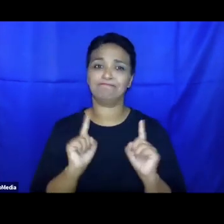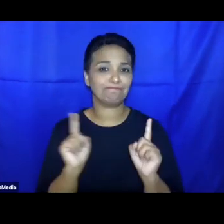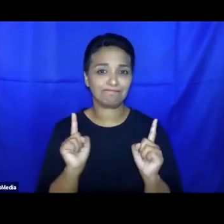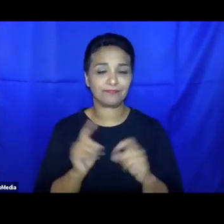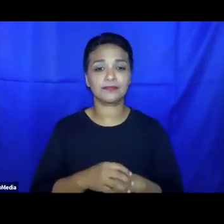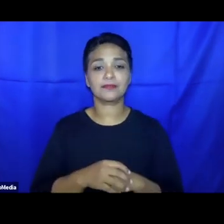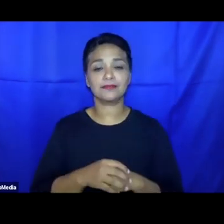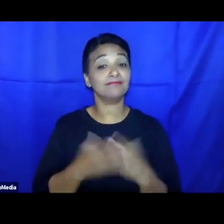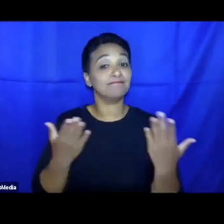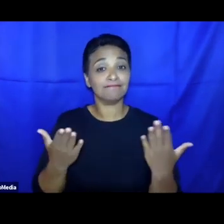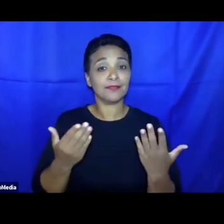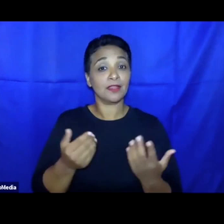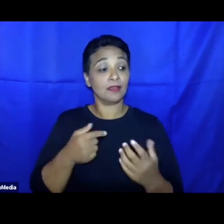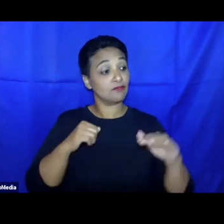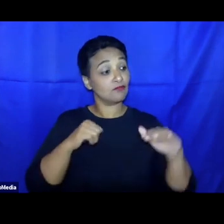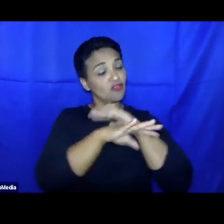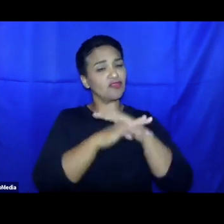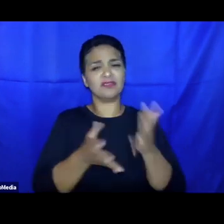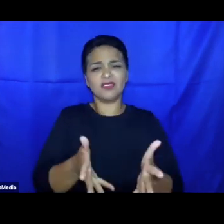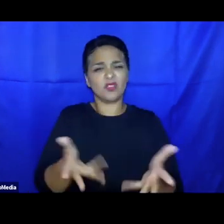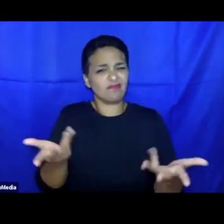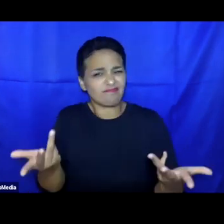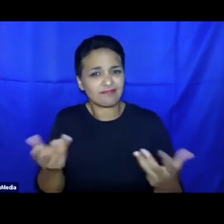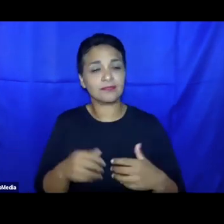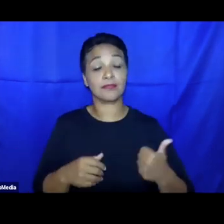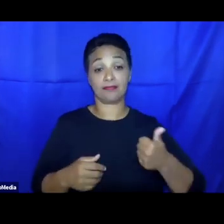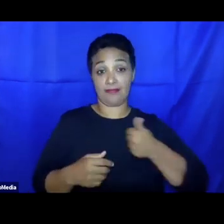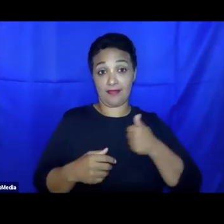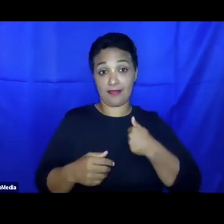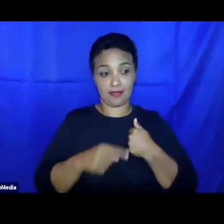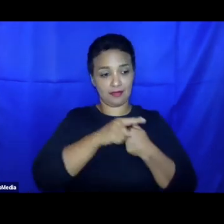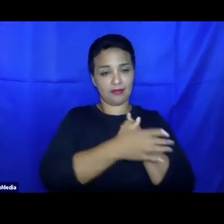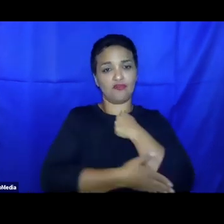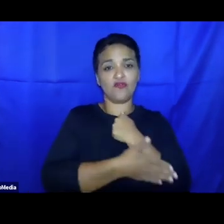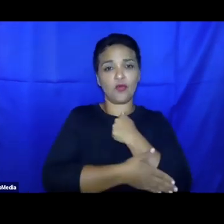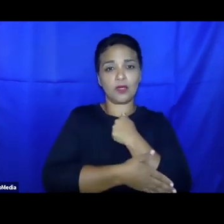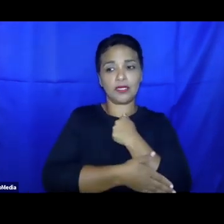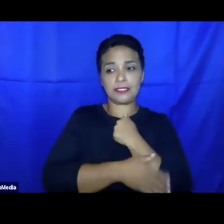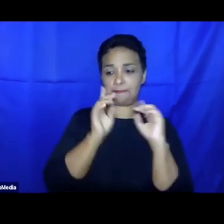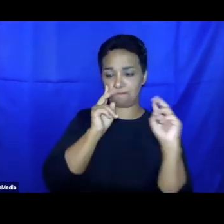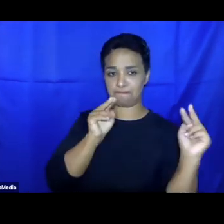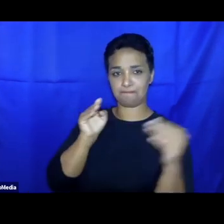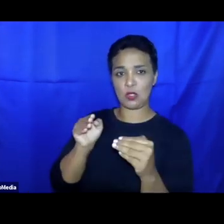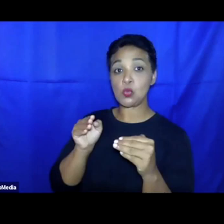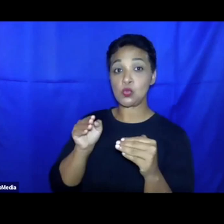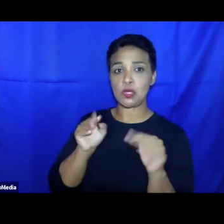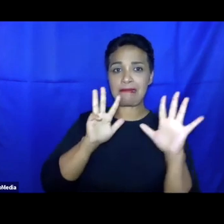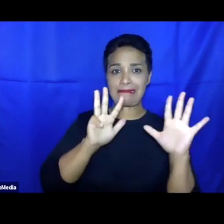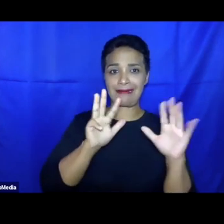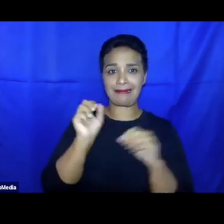in Canada in a sense exploiting 9-11 and US desires for greater control of the Canada-US border